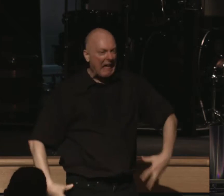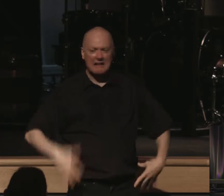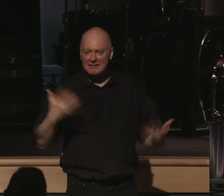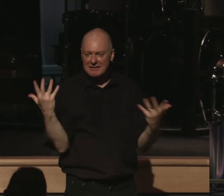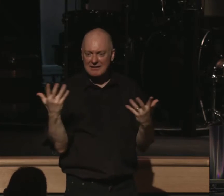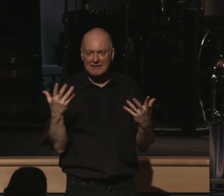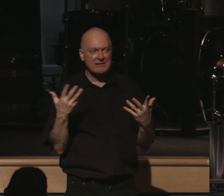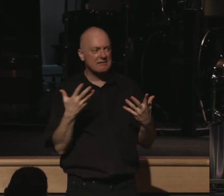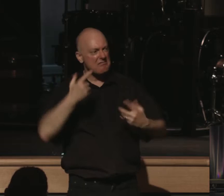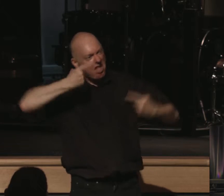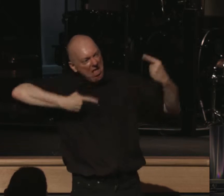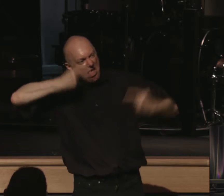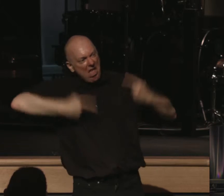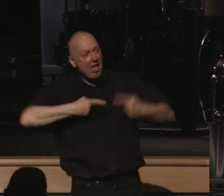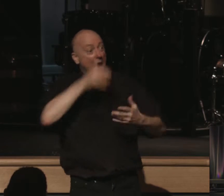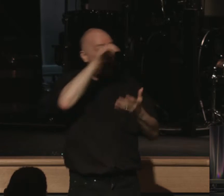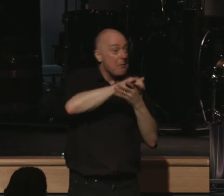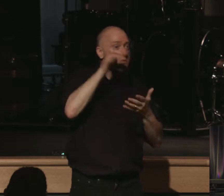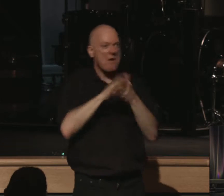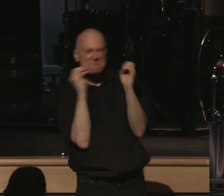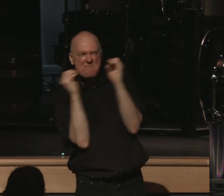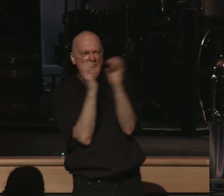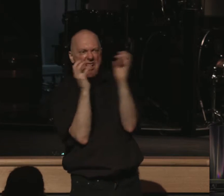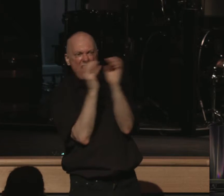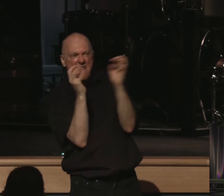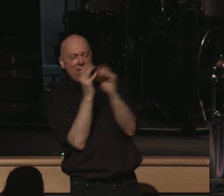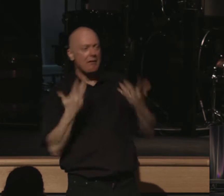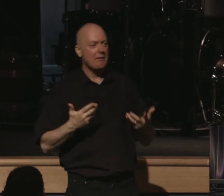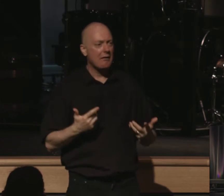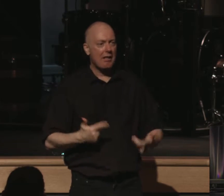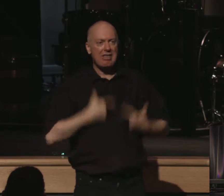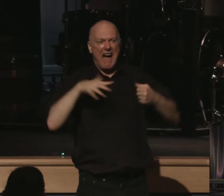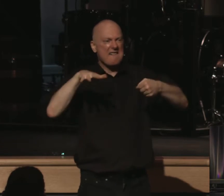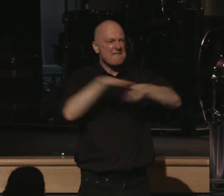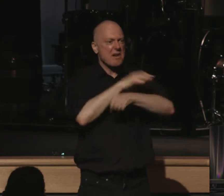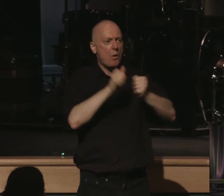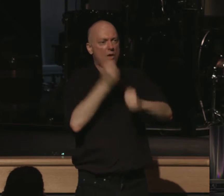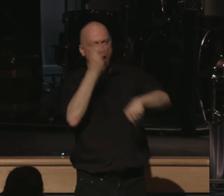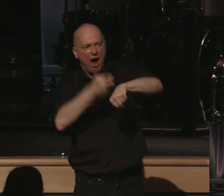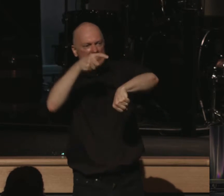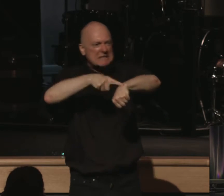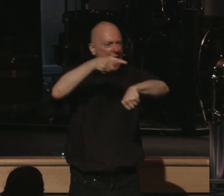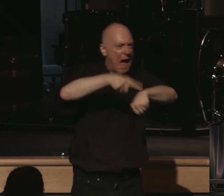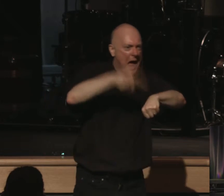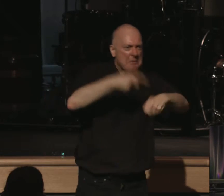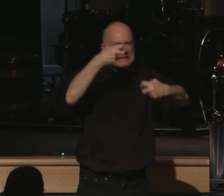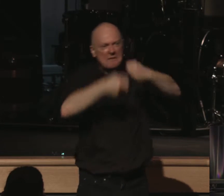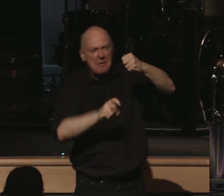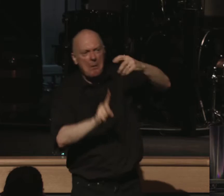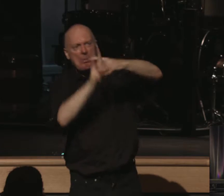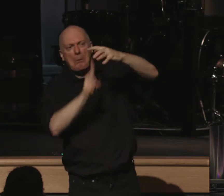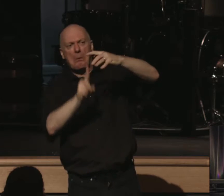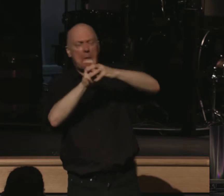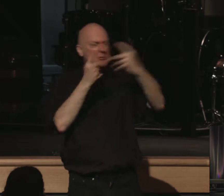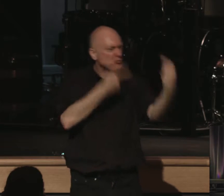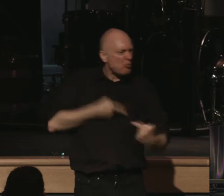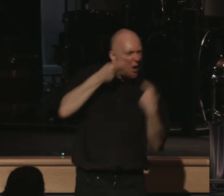There's discord between you and your spouse. Life is filled with hardship and difficulty and struggle